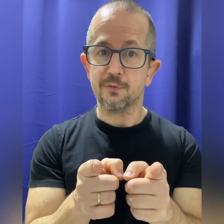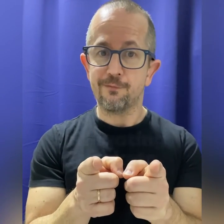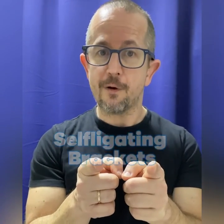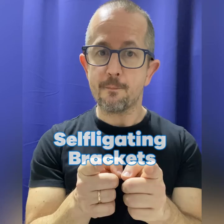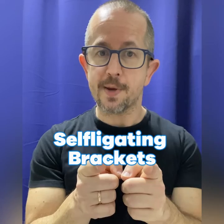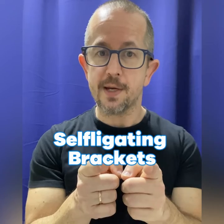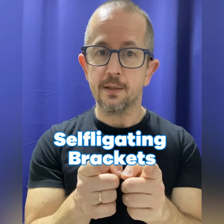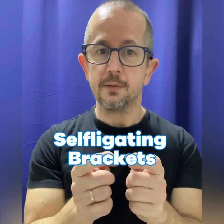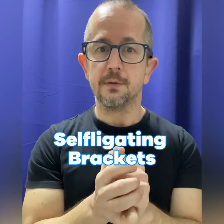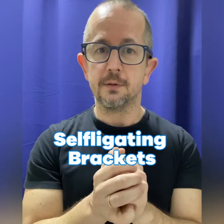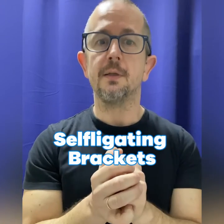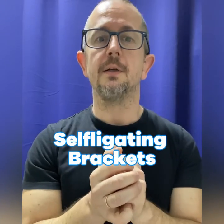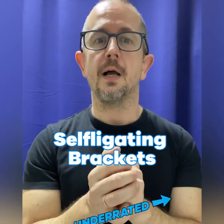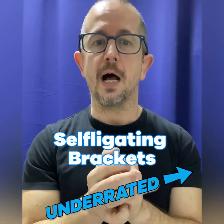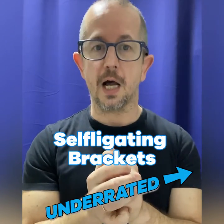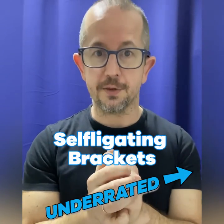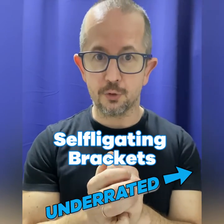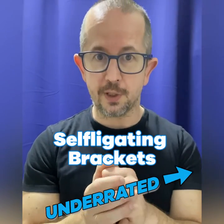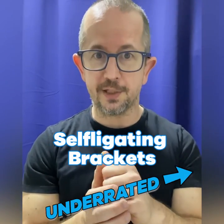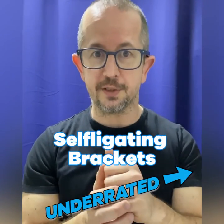for me, underrated.